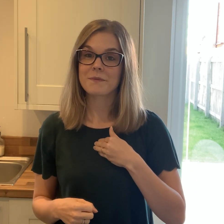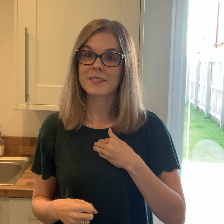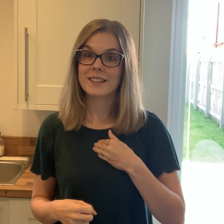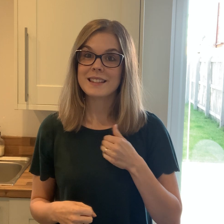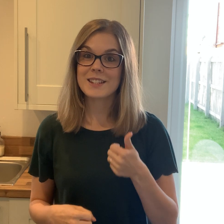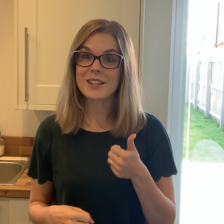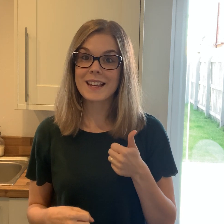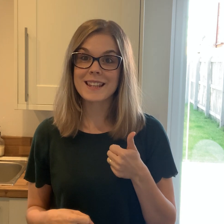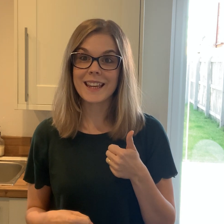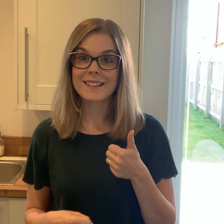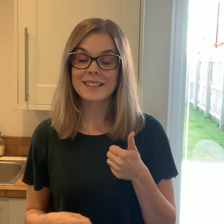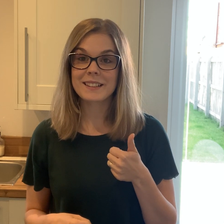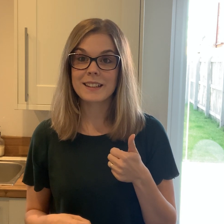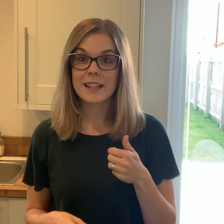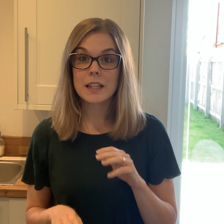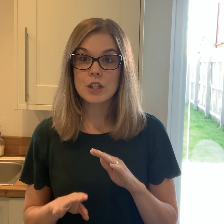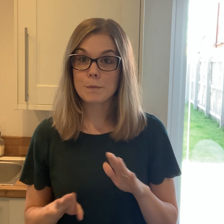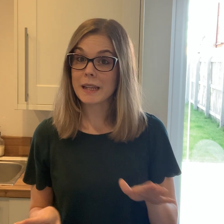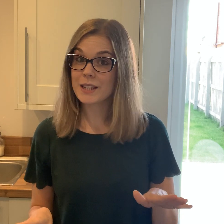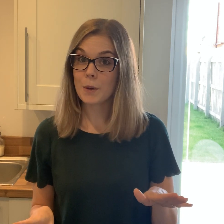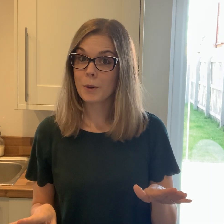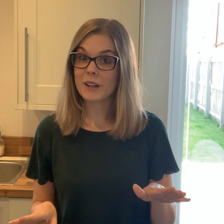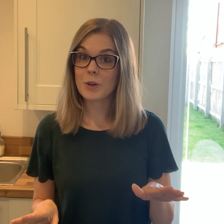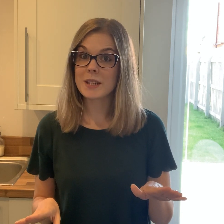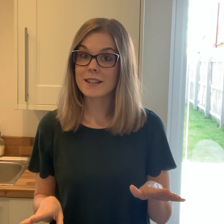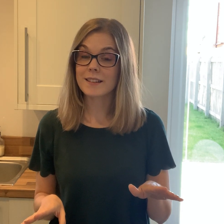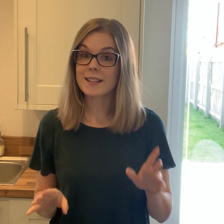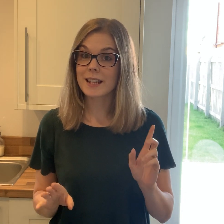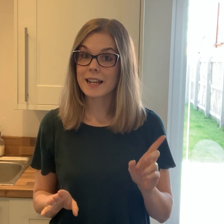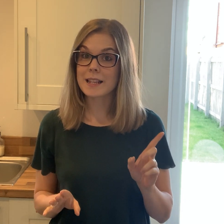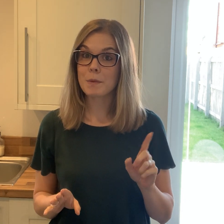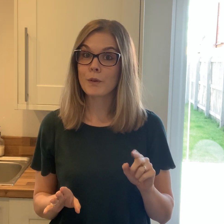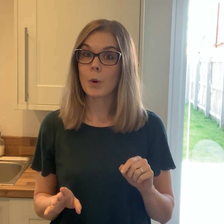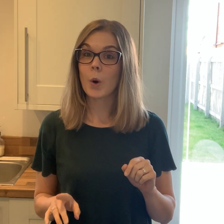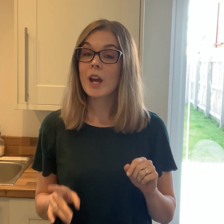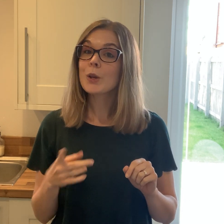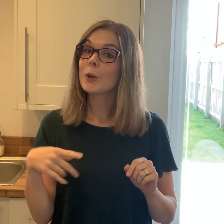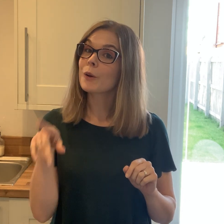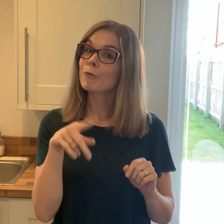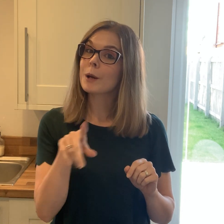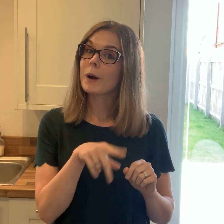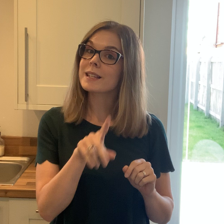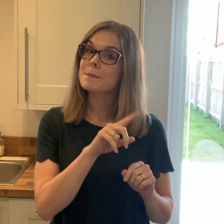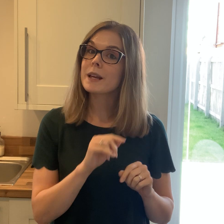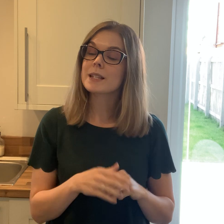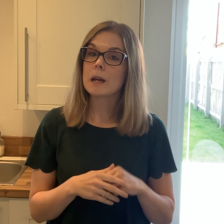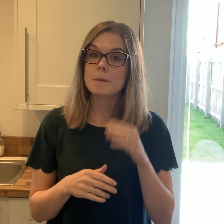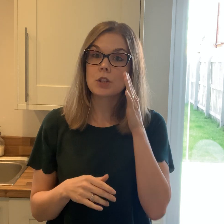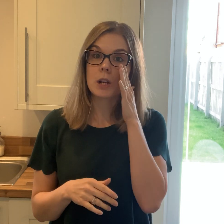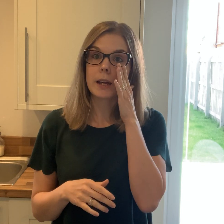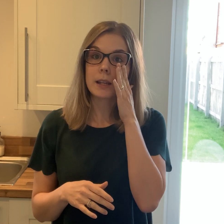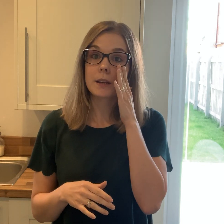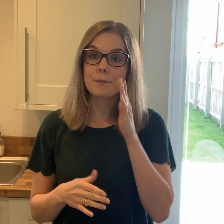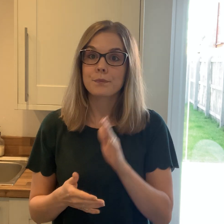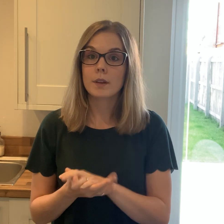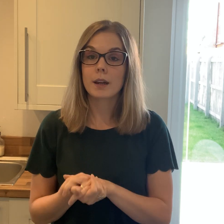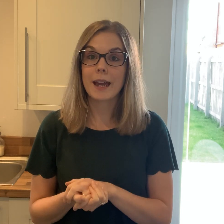Did you get it? Please don't worry if you didn't Because like I said before, you can rewind as many times as you like Okay?